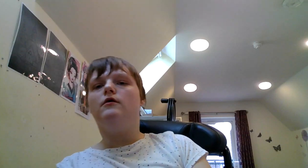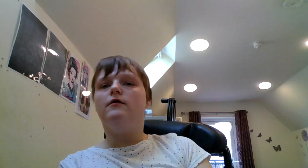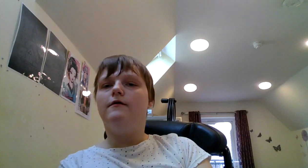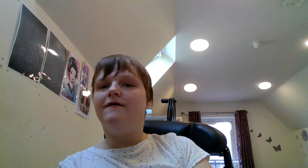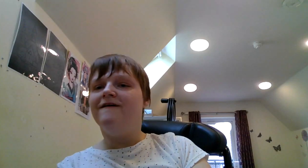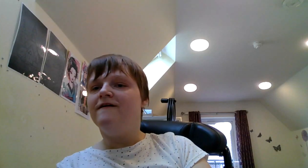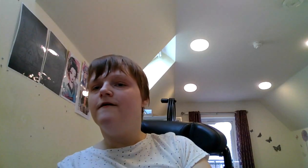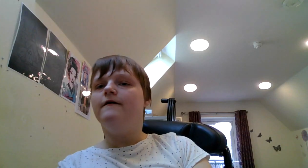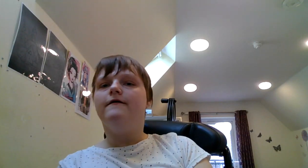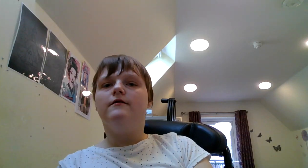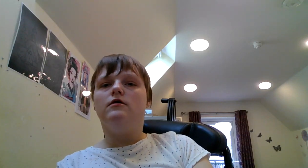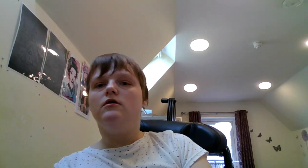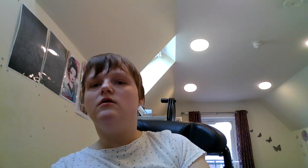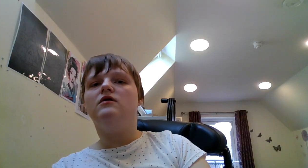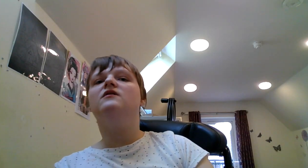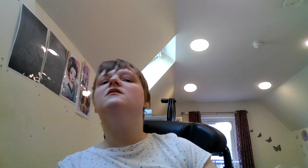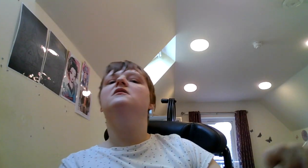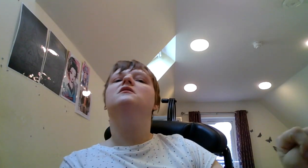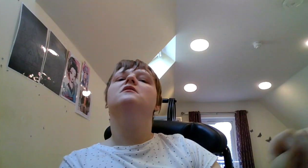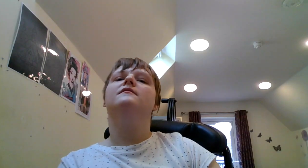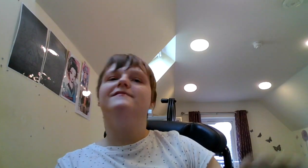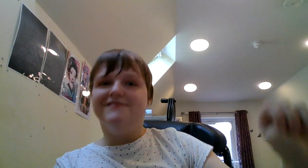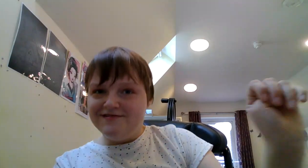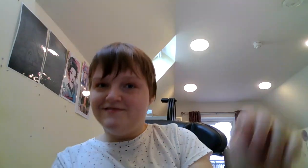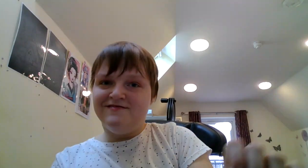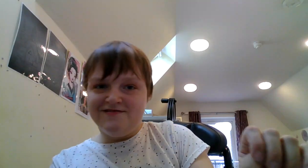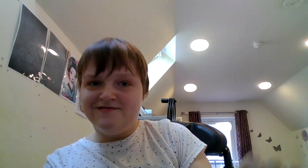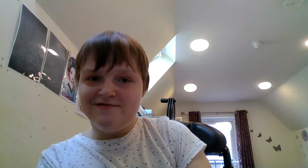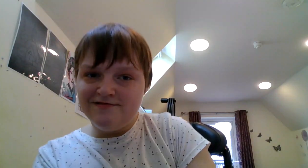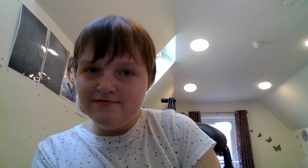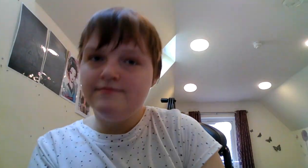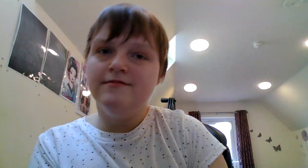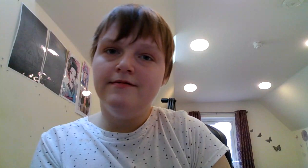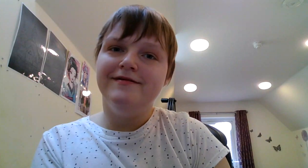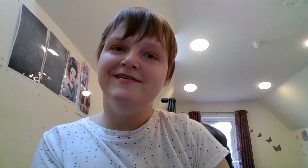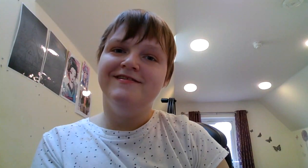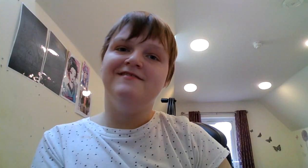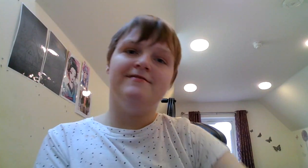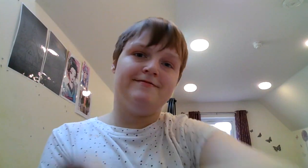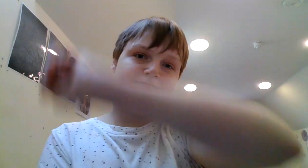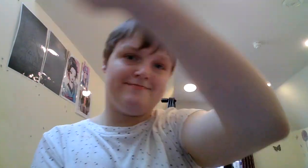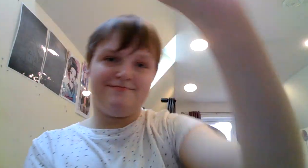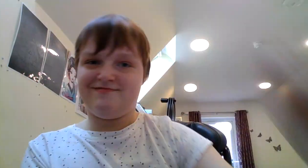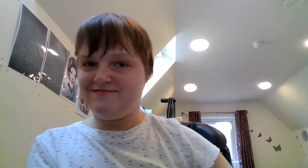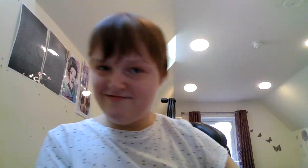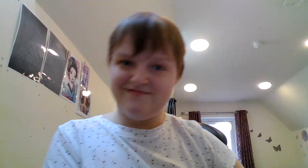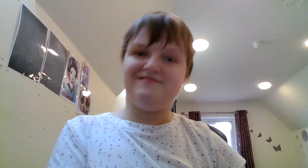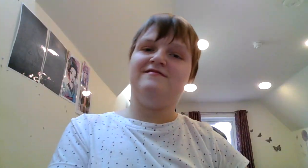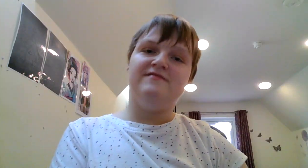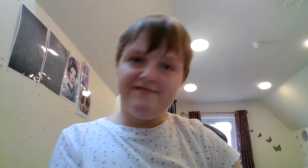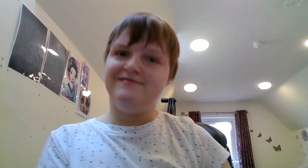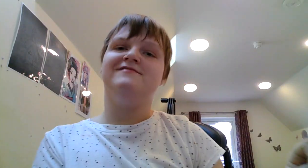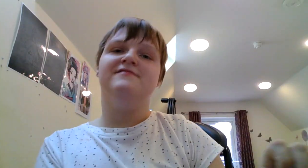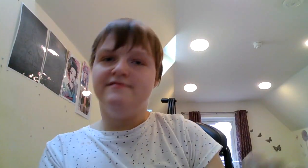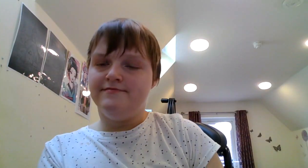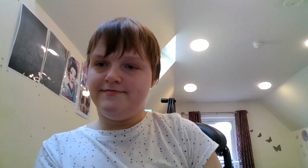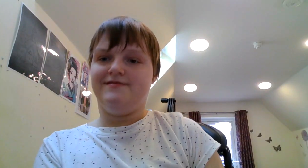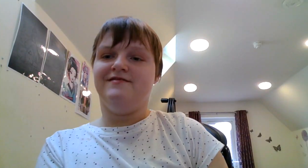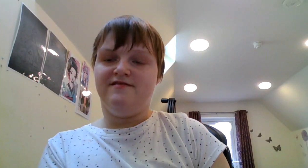My inspiration quote for today is, we must be treated as equals, and communication is the way